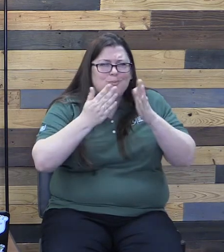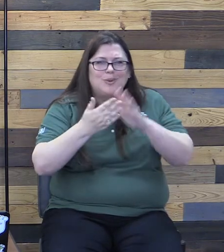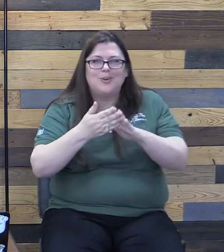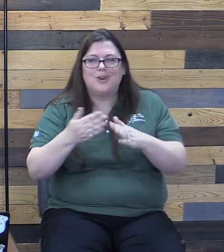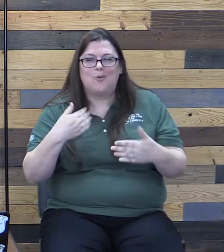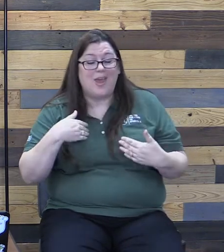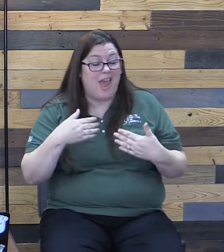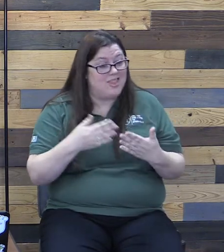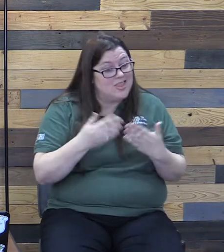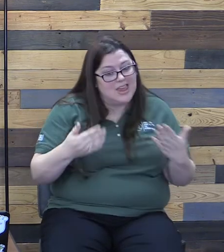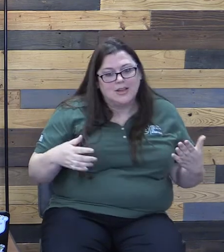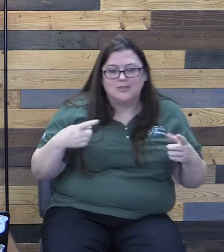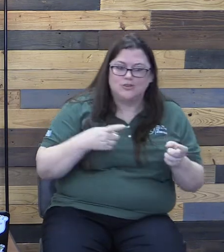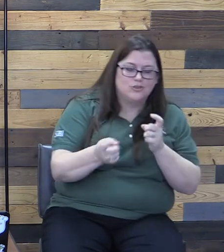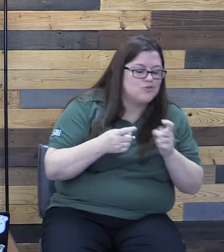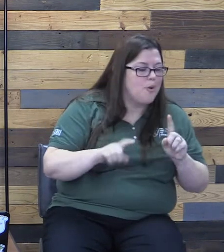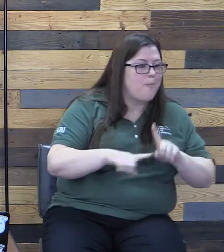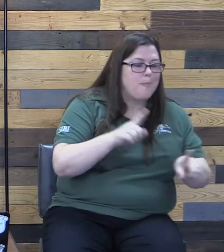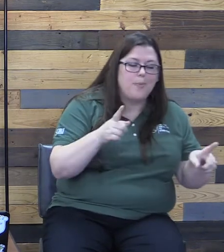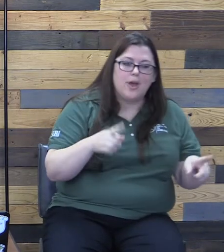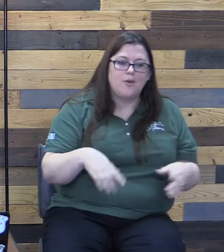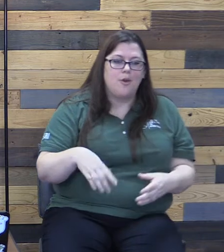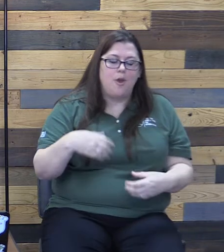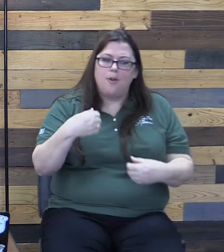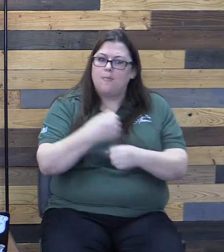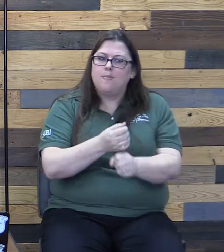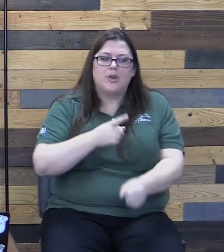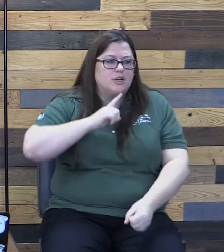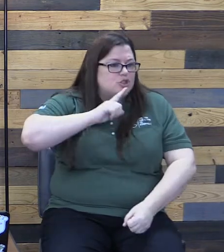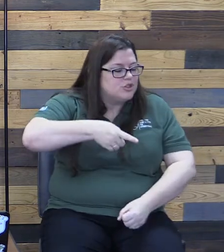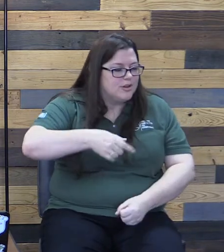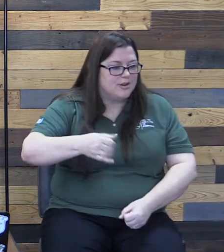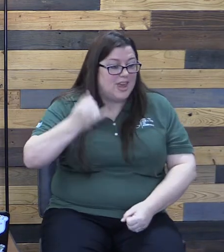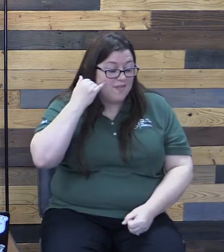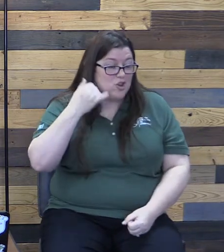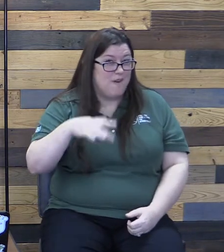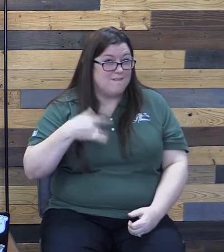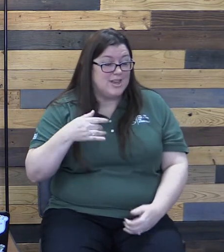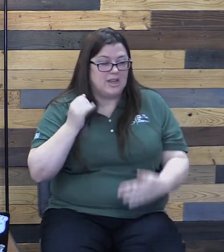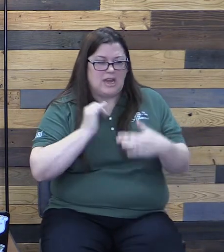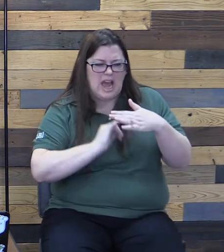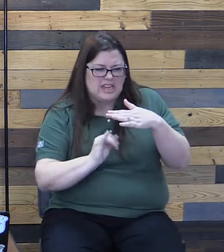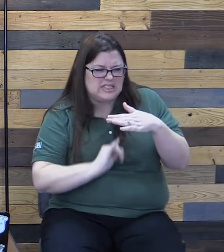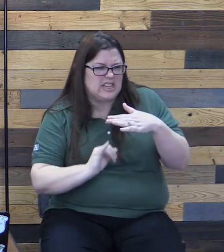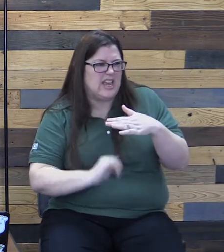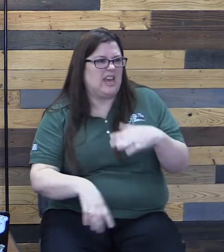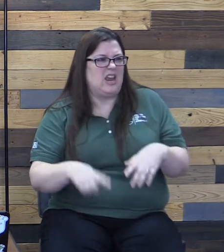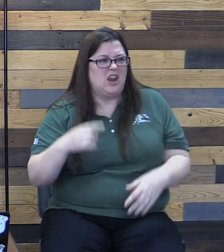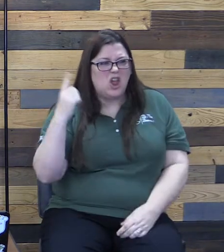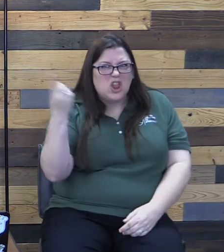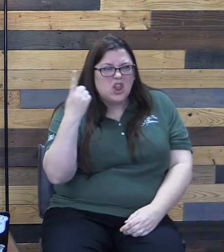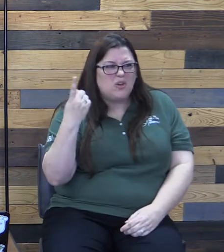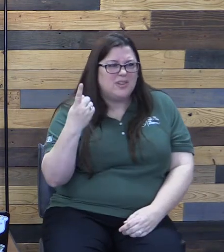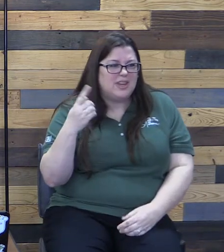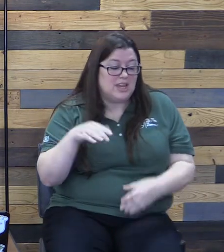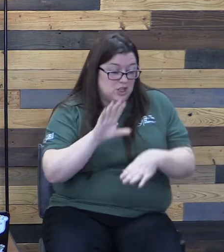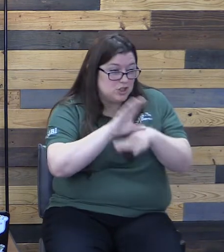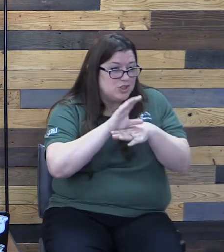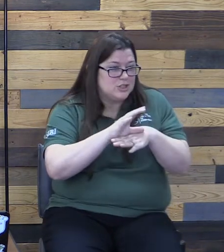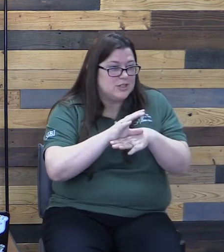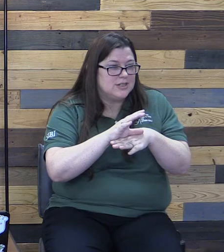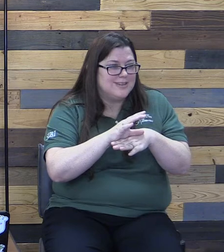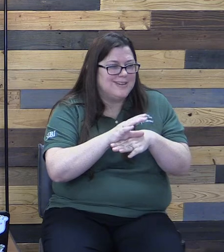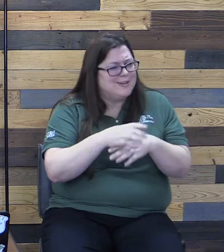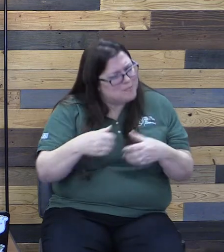make sure, especially if you're feeling isolated or lonely in church, make sure to plug into a community.